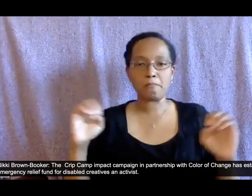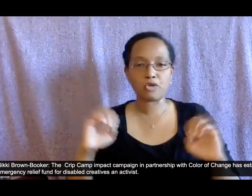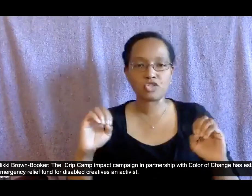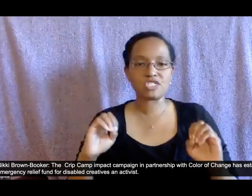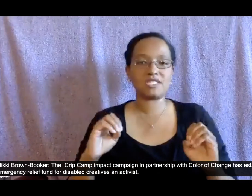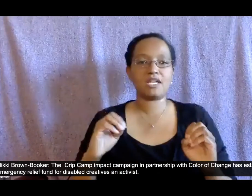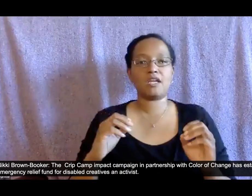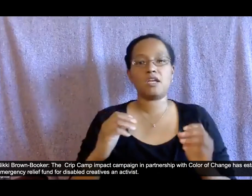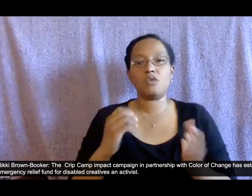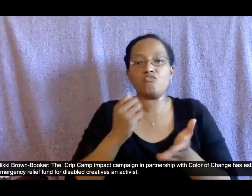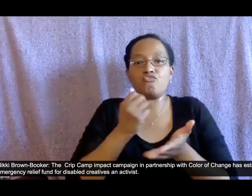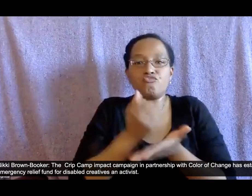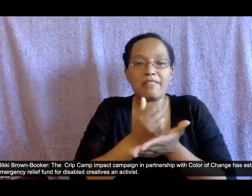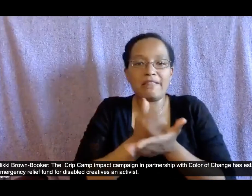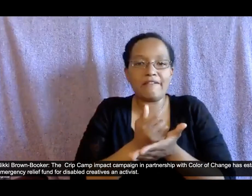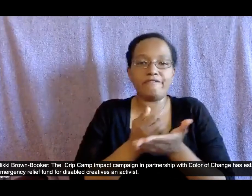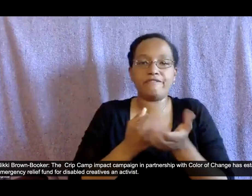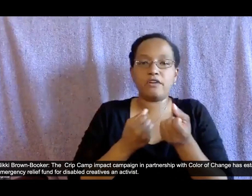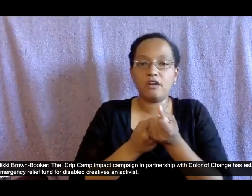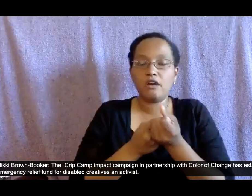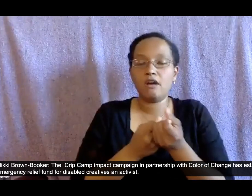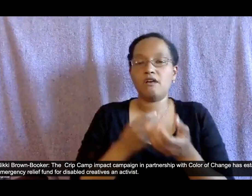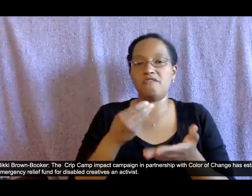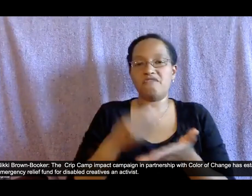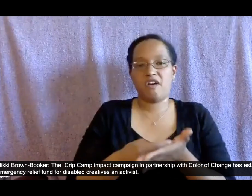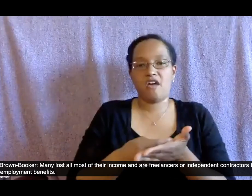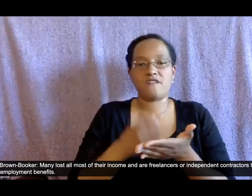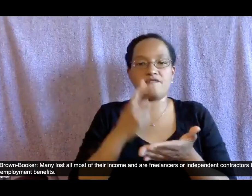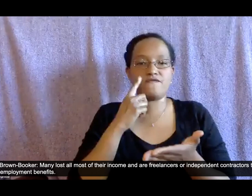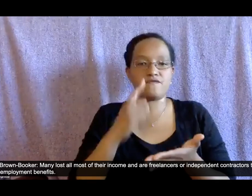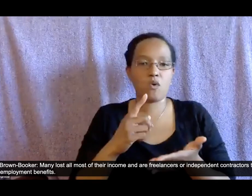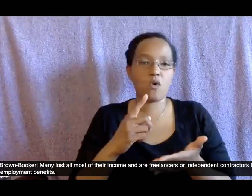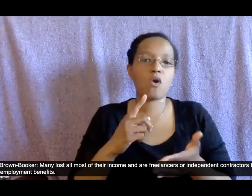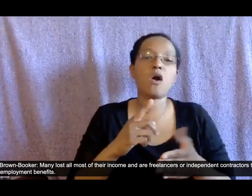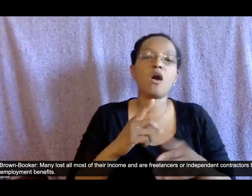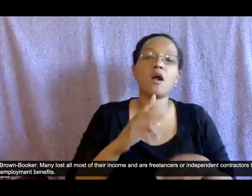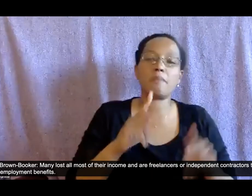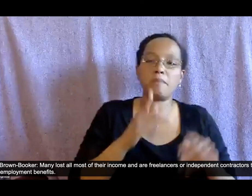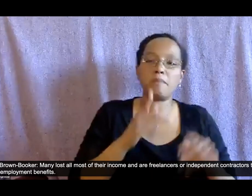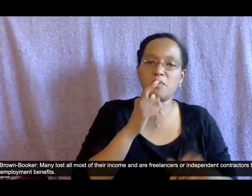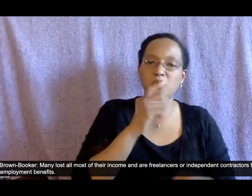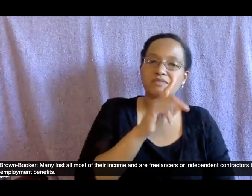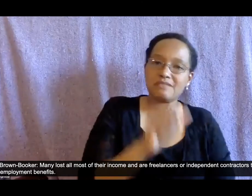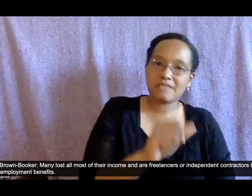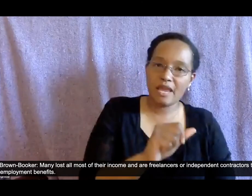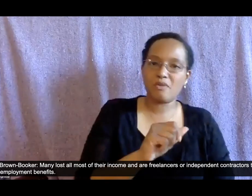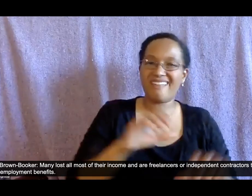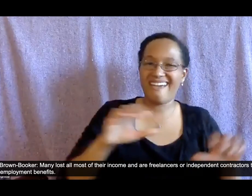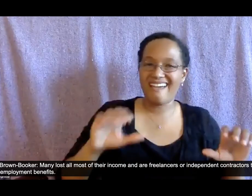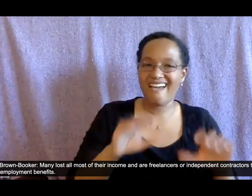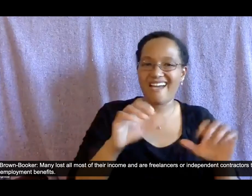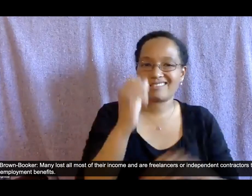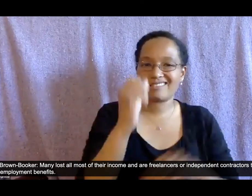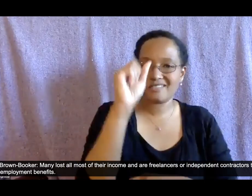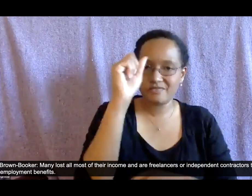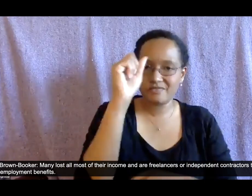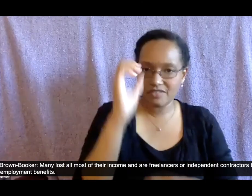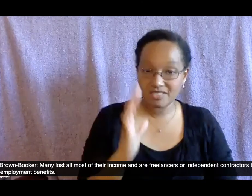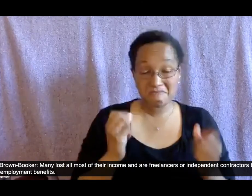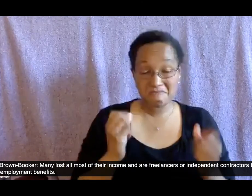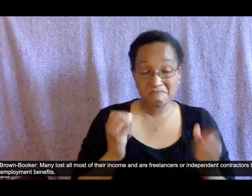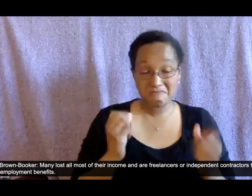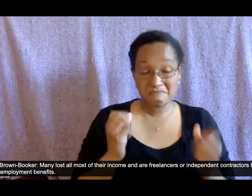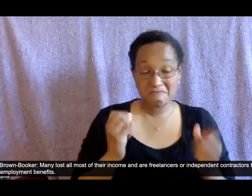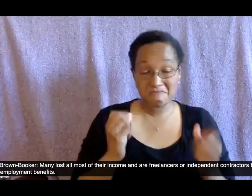creatives and activists many have lost all on most of their income and